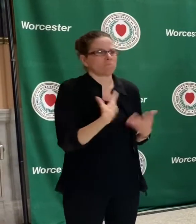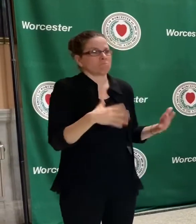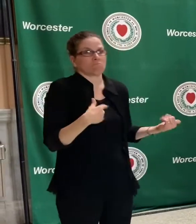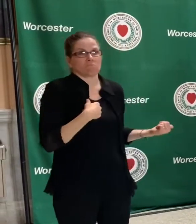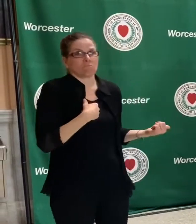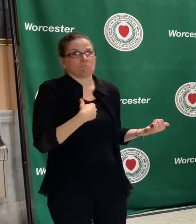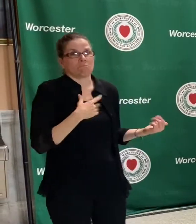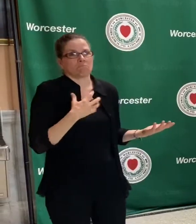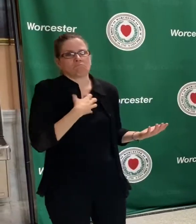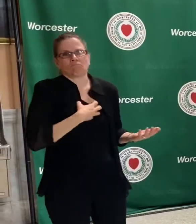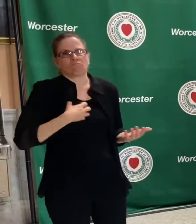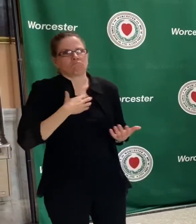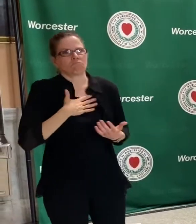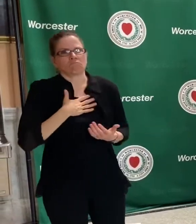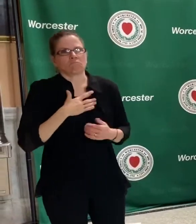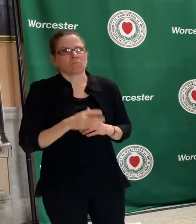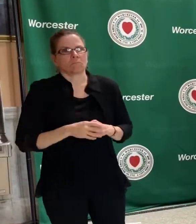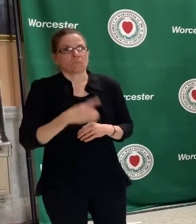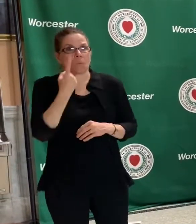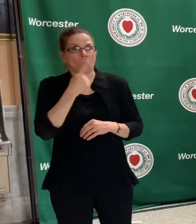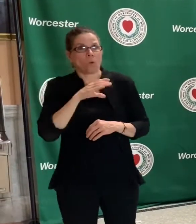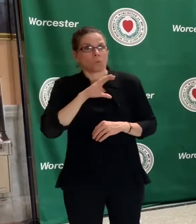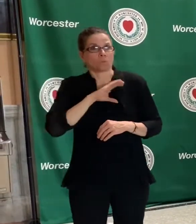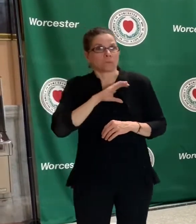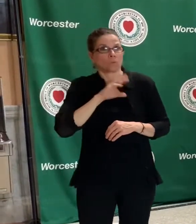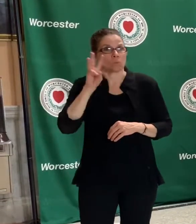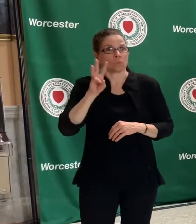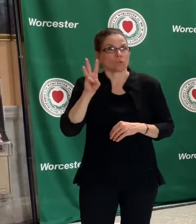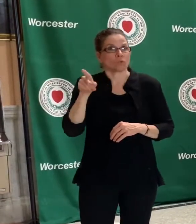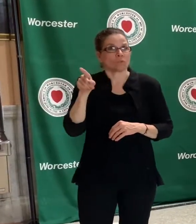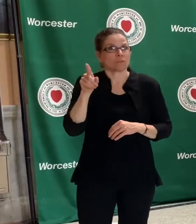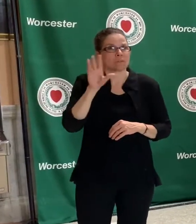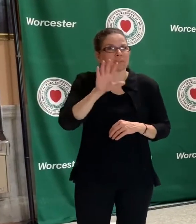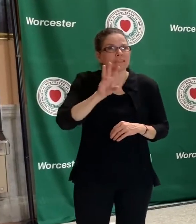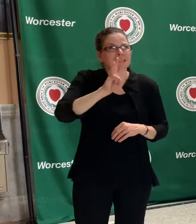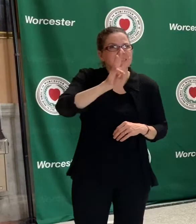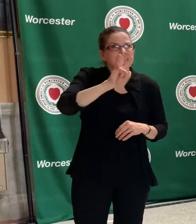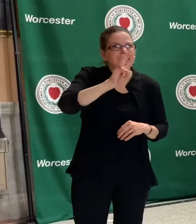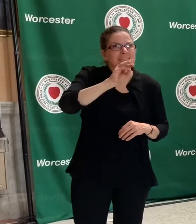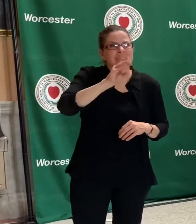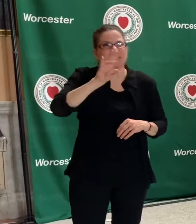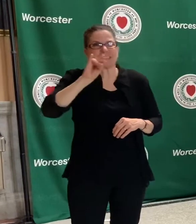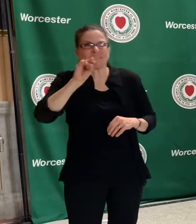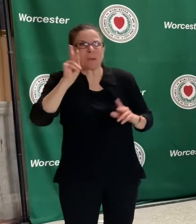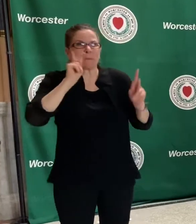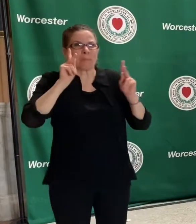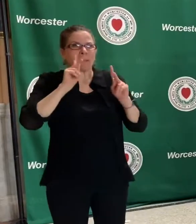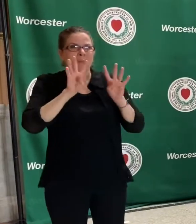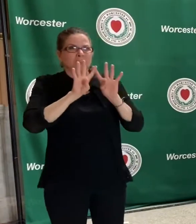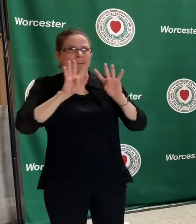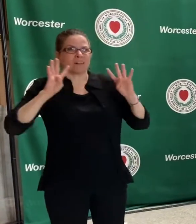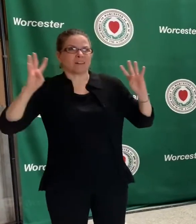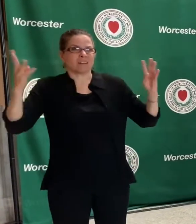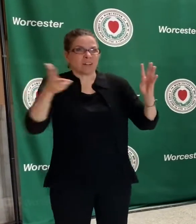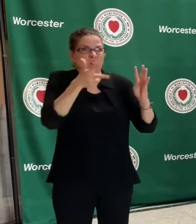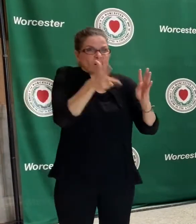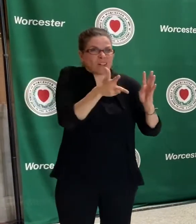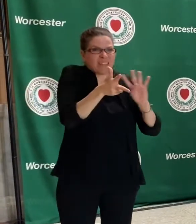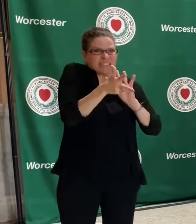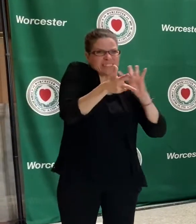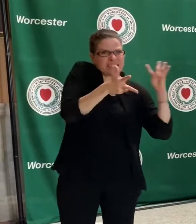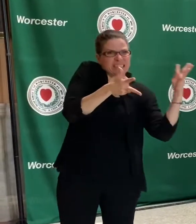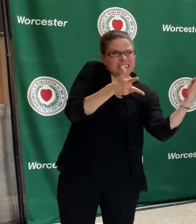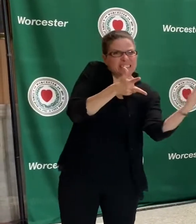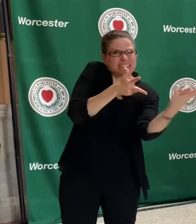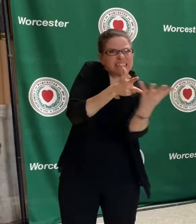surrounded by 60 or 70 people in a very aggressive fashion. And to the officer's credit, he didn't move, he didn't try to